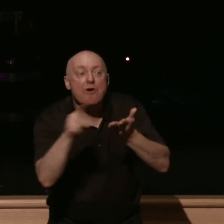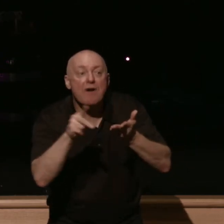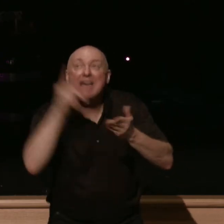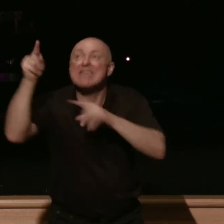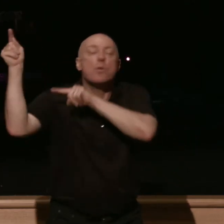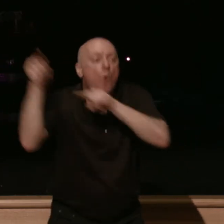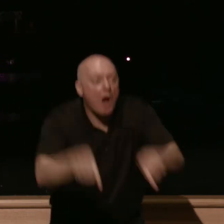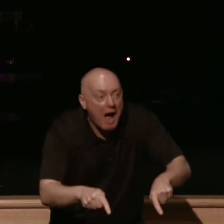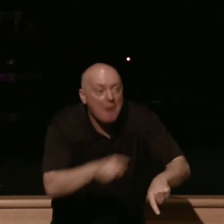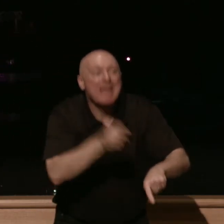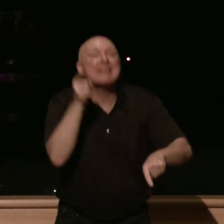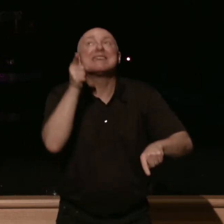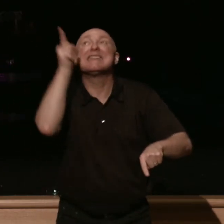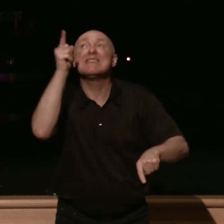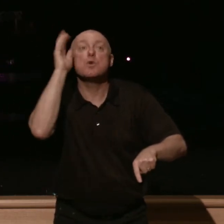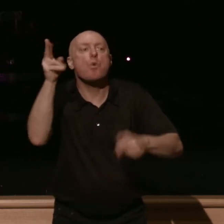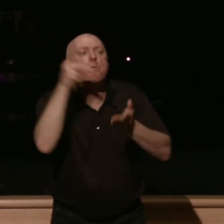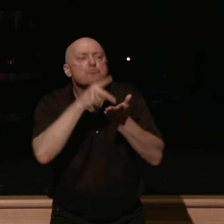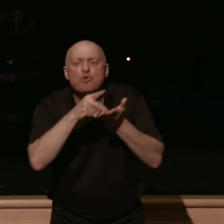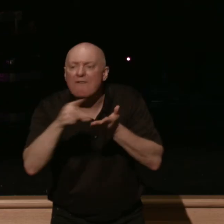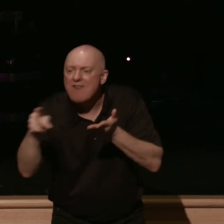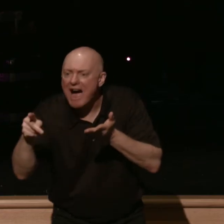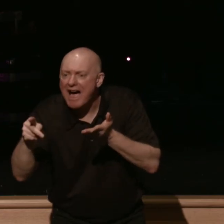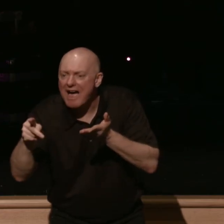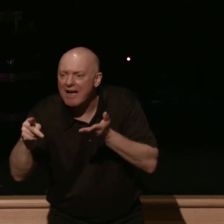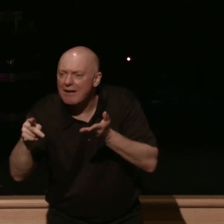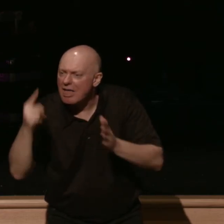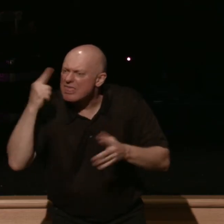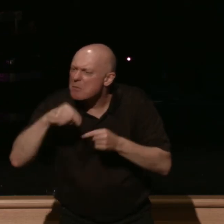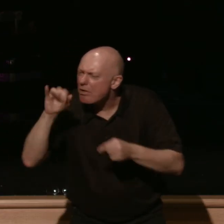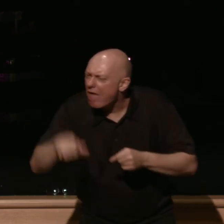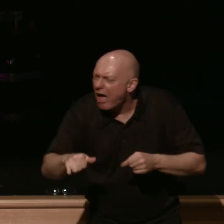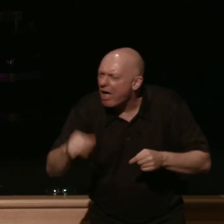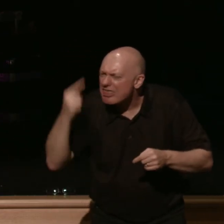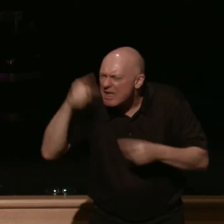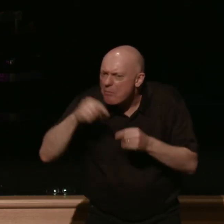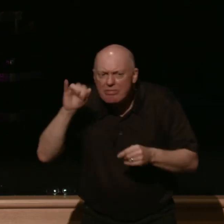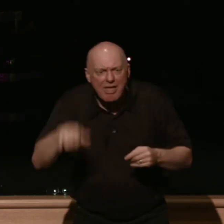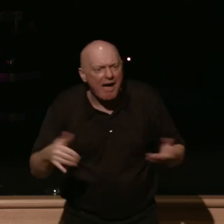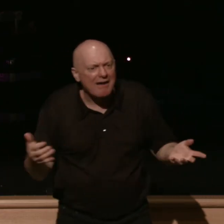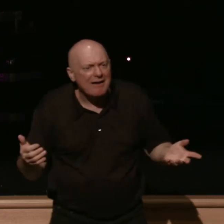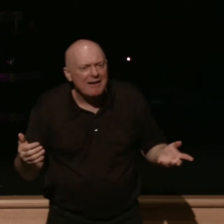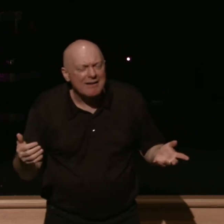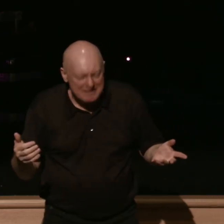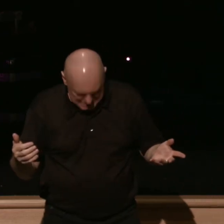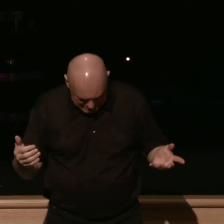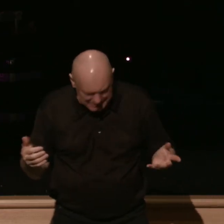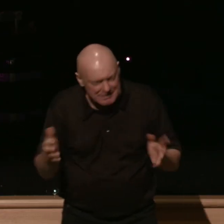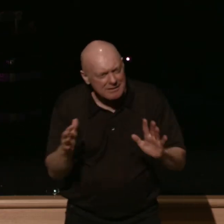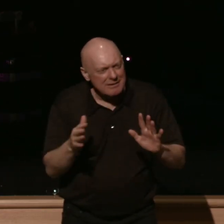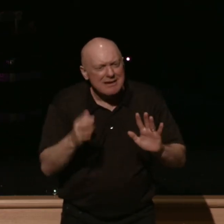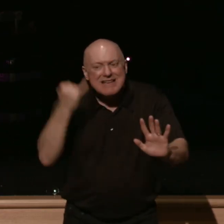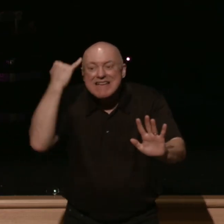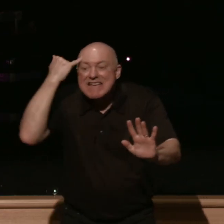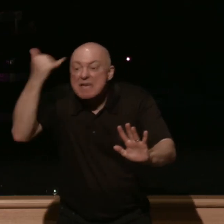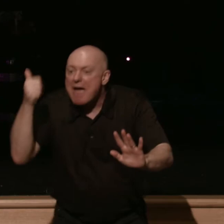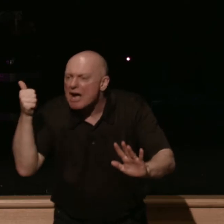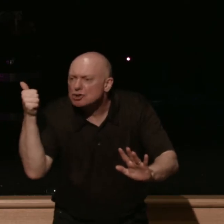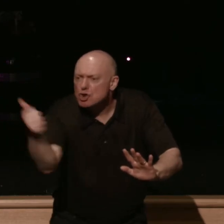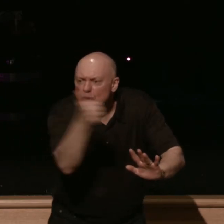and he's going to purify now think about this for a second just just put yourself in the in the in the